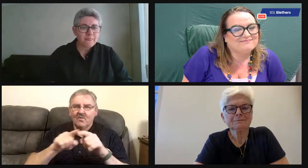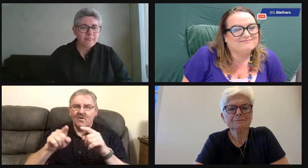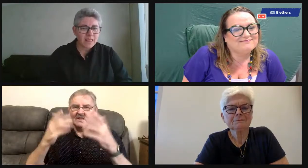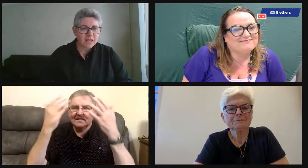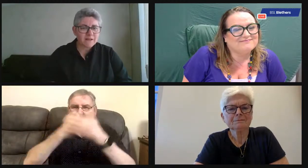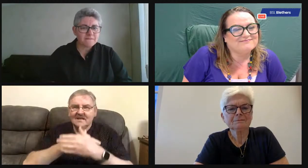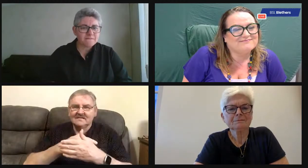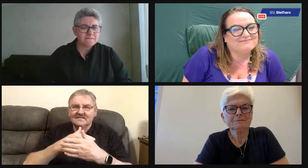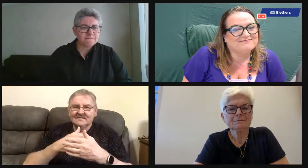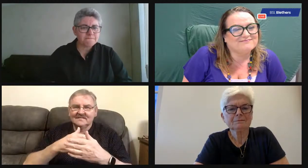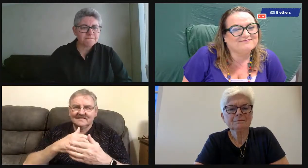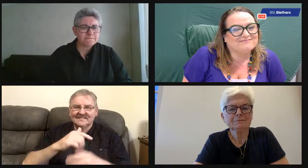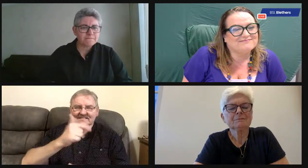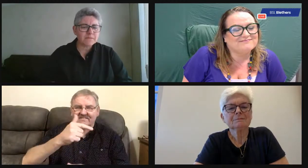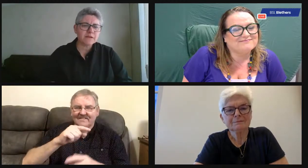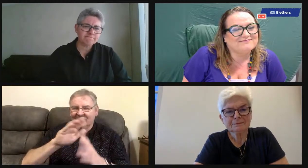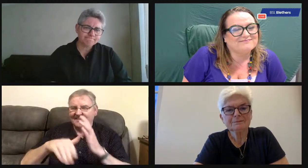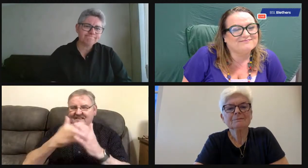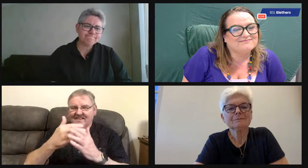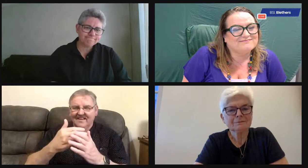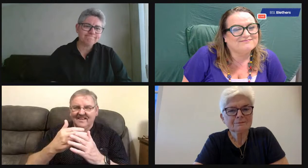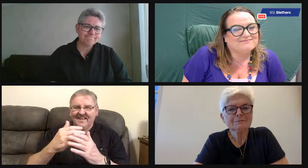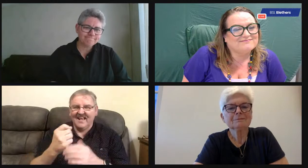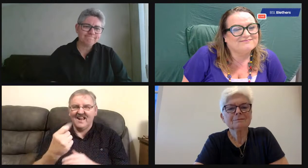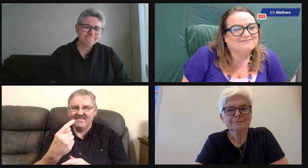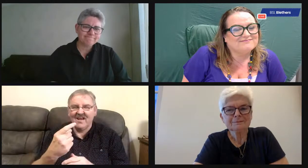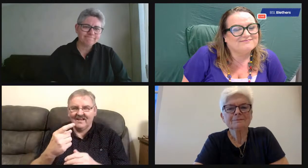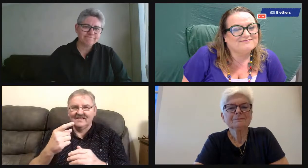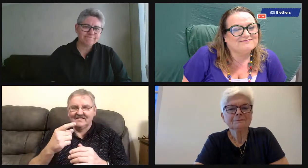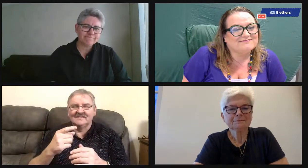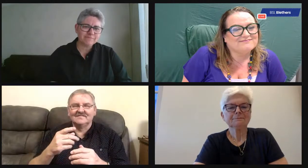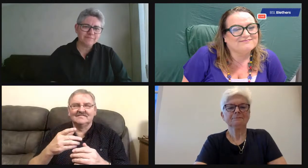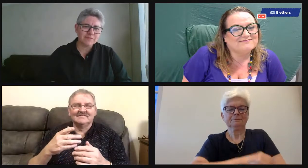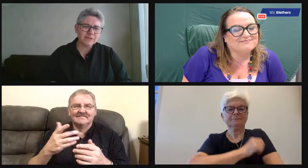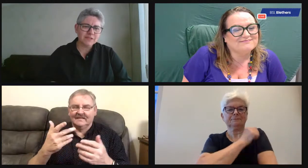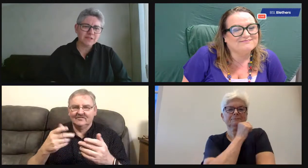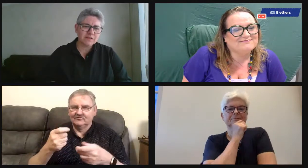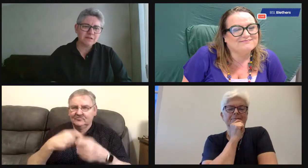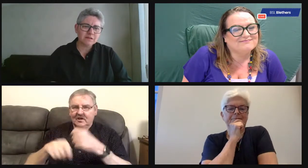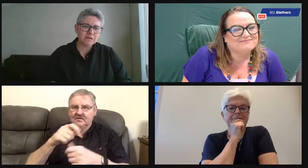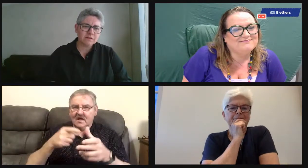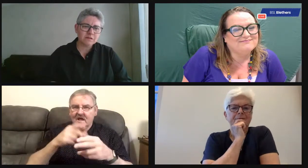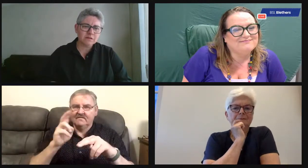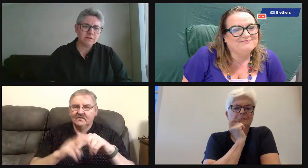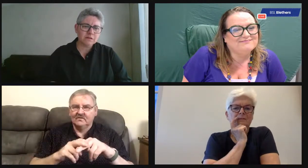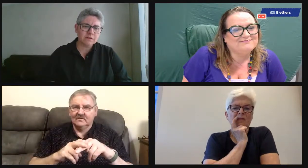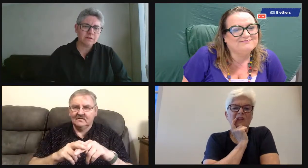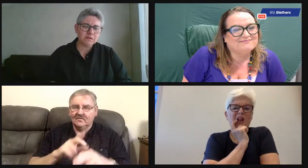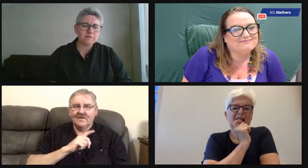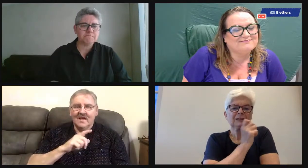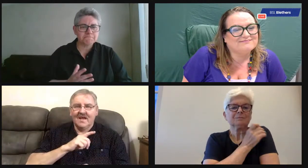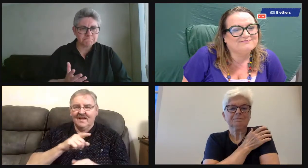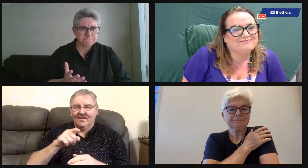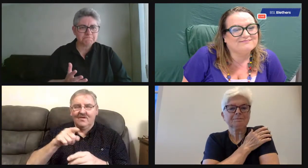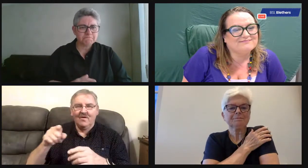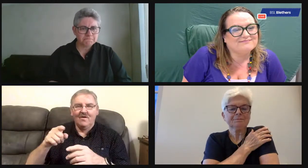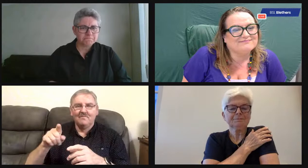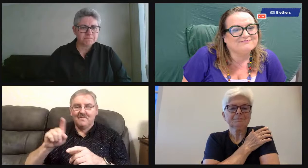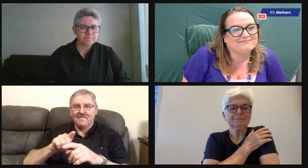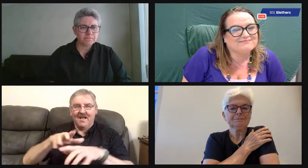Also, at the deaf club, sometimes you would have things at night, say 7 till 11 at night. And then we change it to the